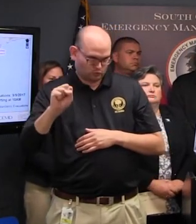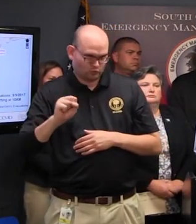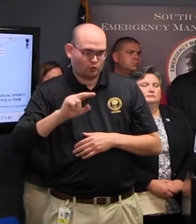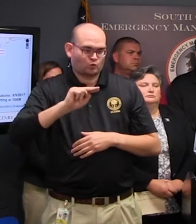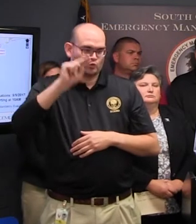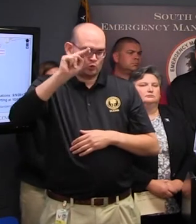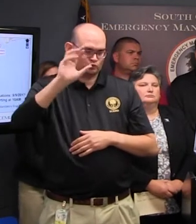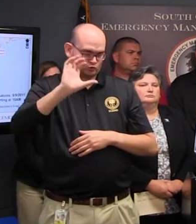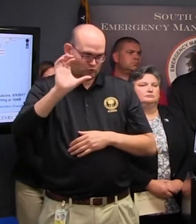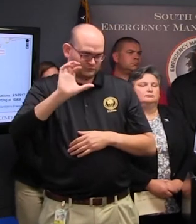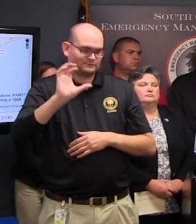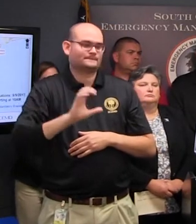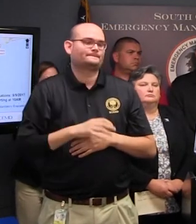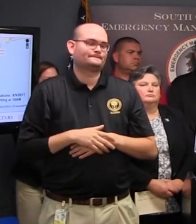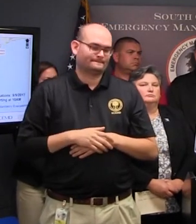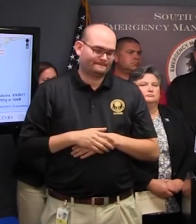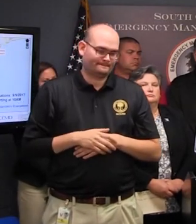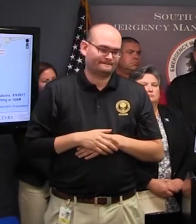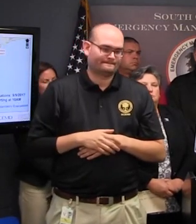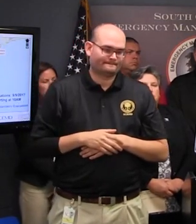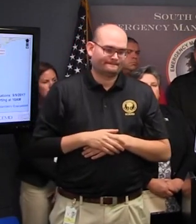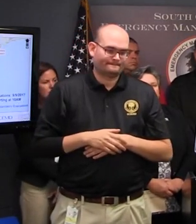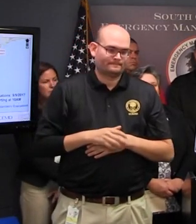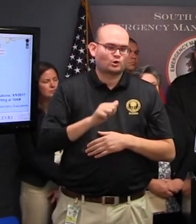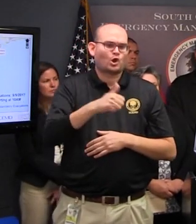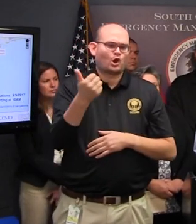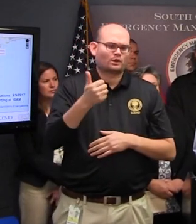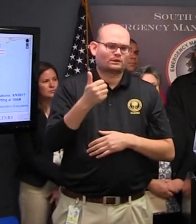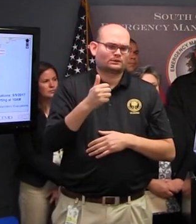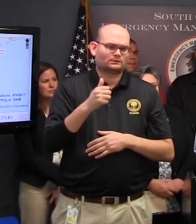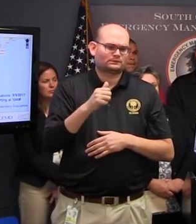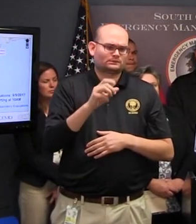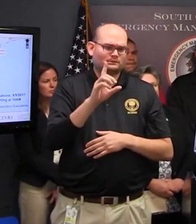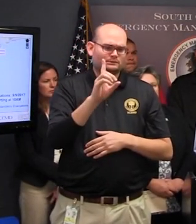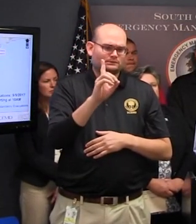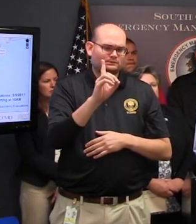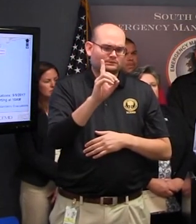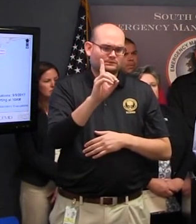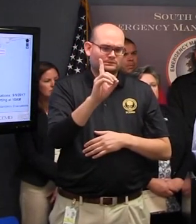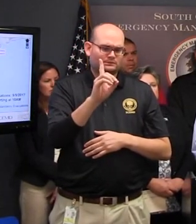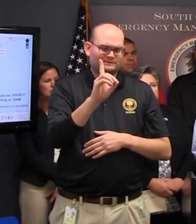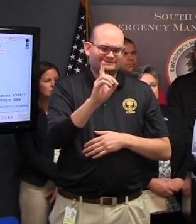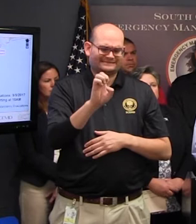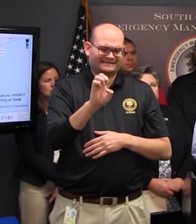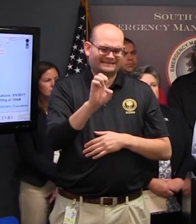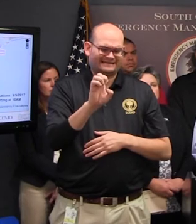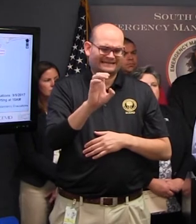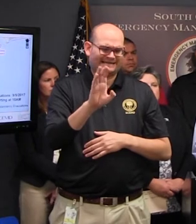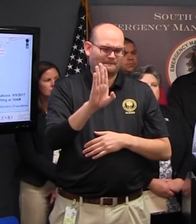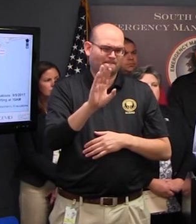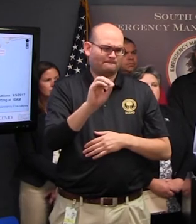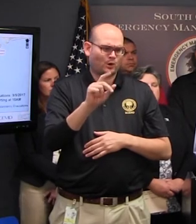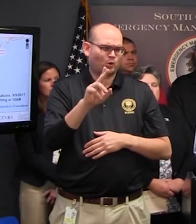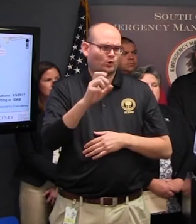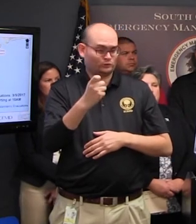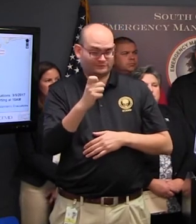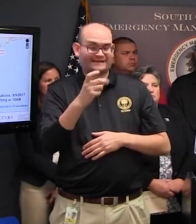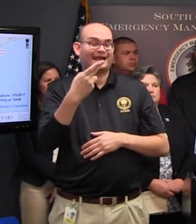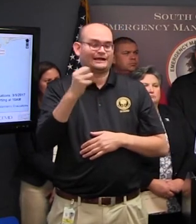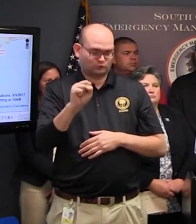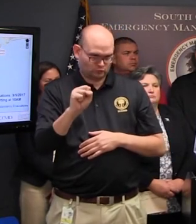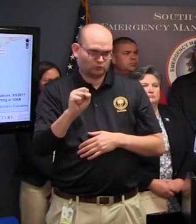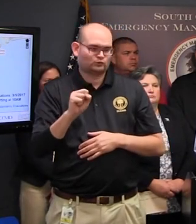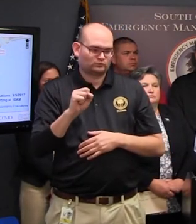in in Dorchester County at DuBose Middle School 1005 DuBose School Road in